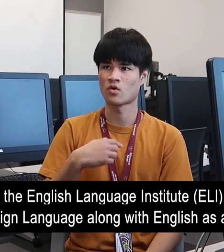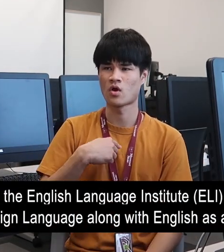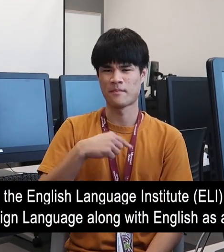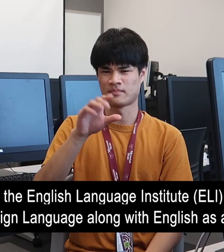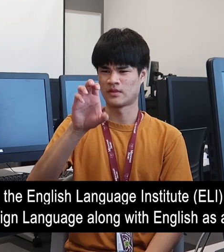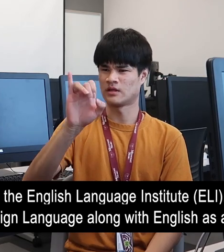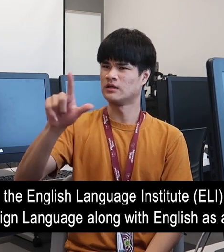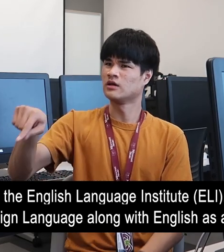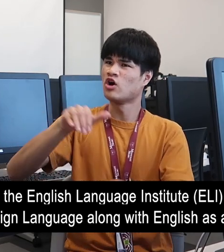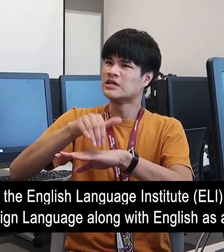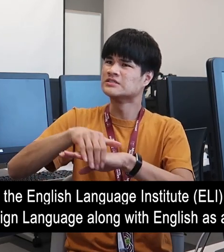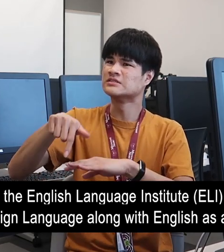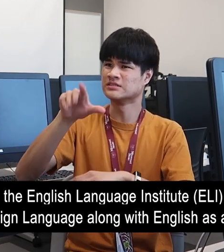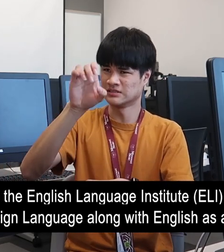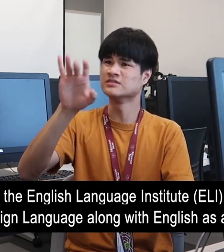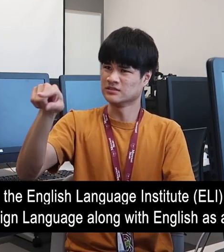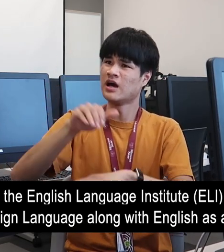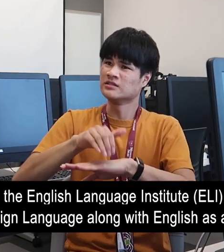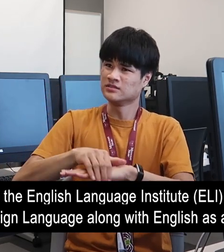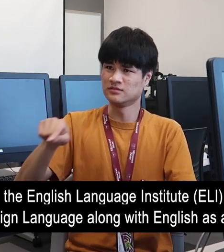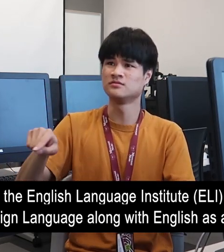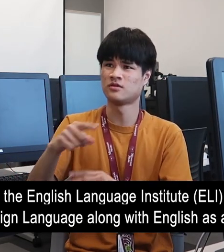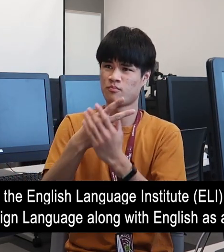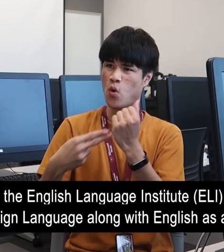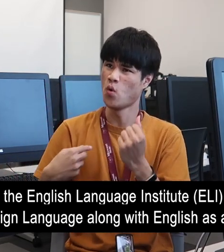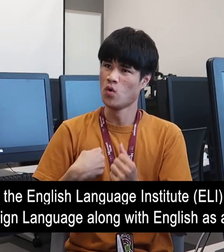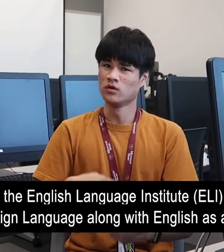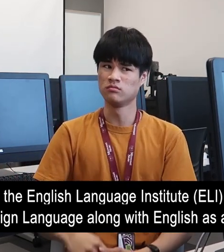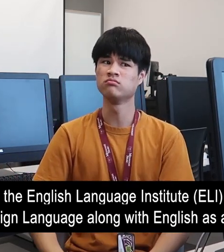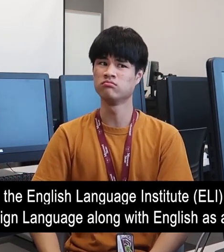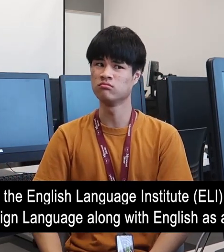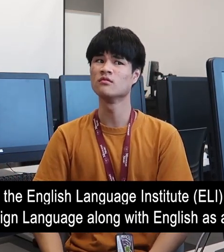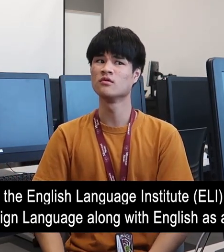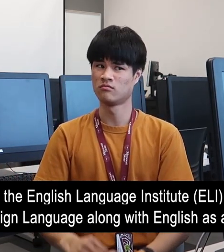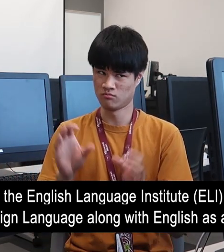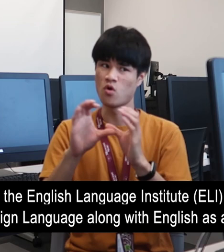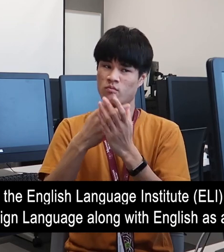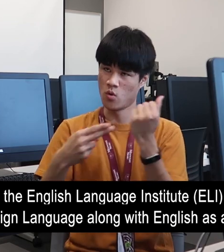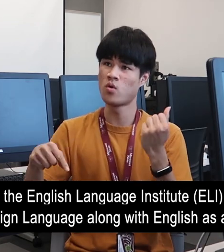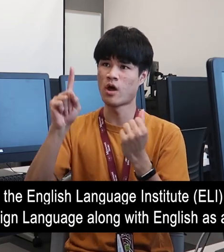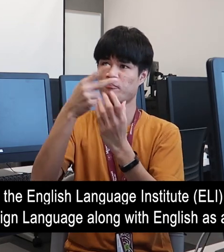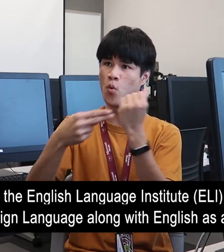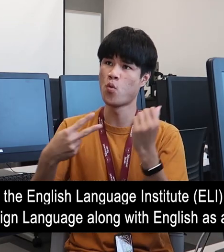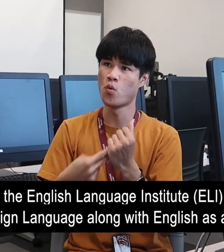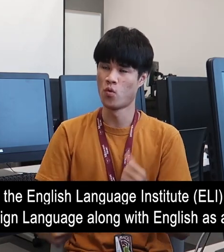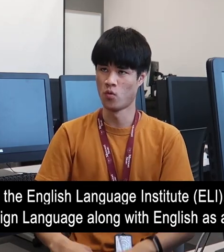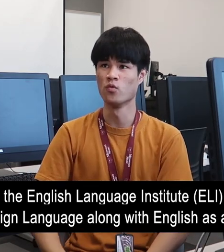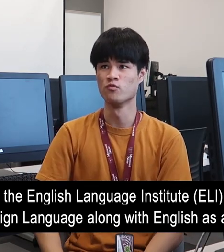I'm studying ESL here at the English Language Institute, so I'm learning ESL and ASL, American Sign Language,